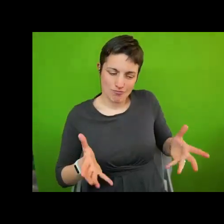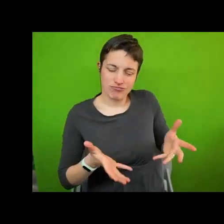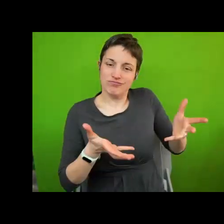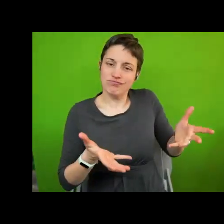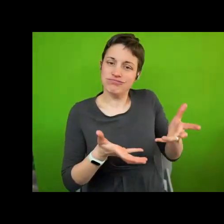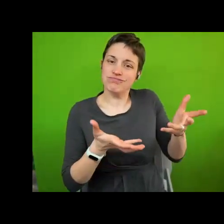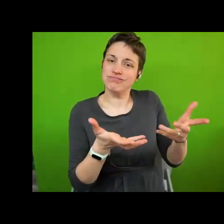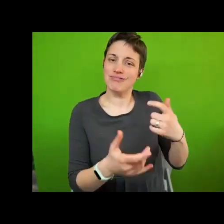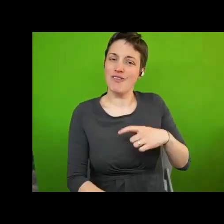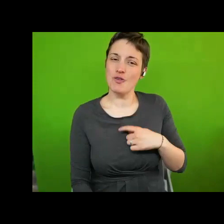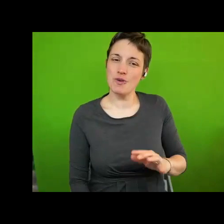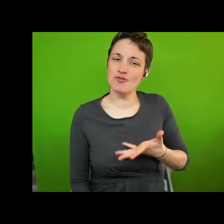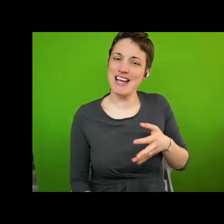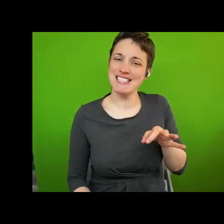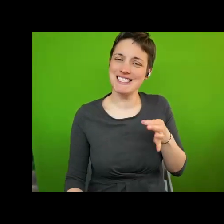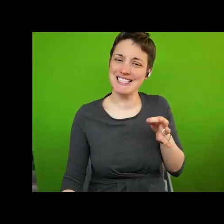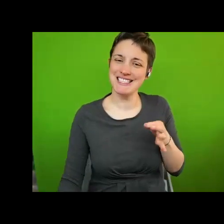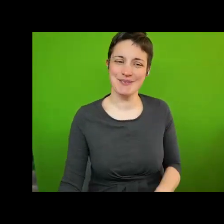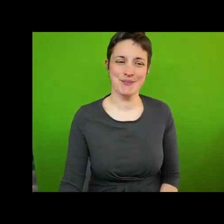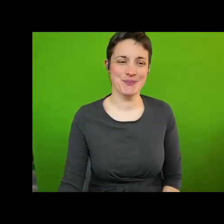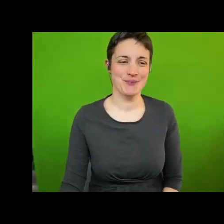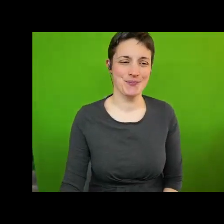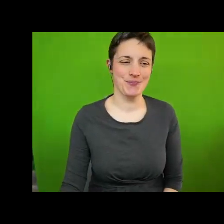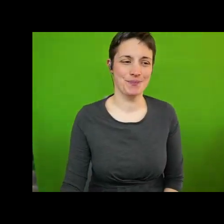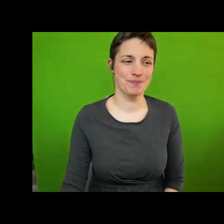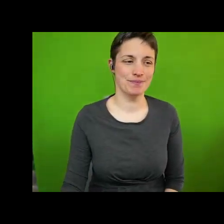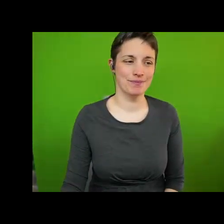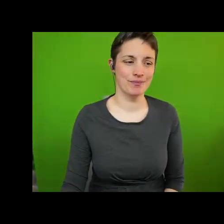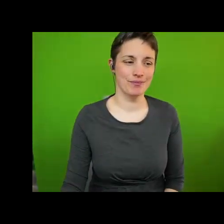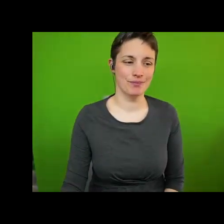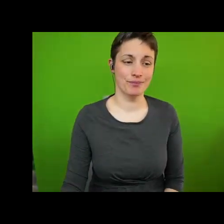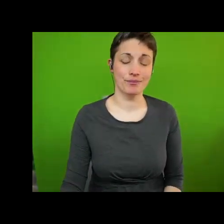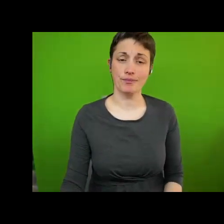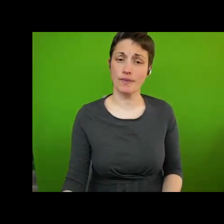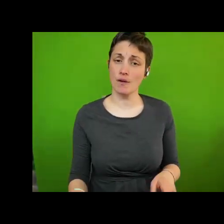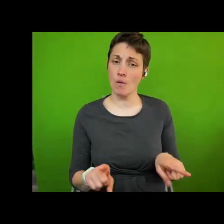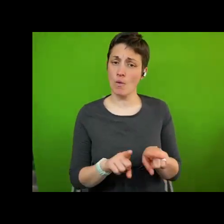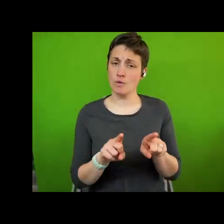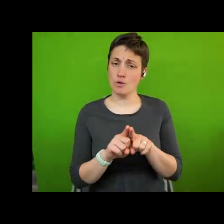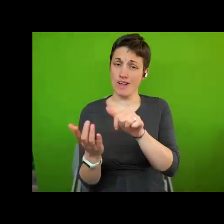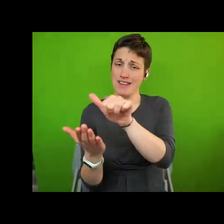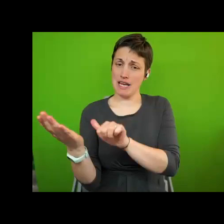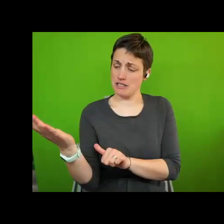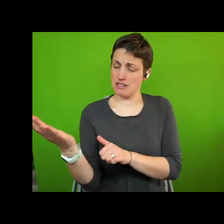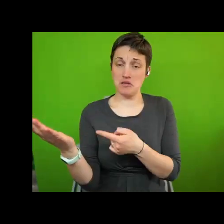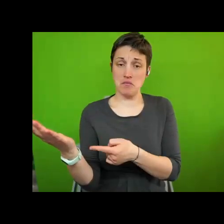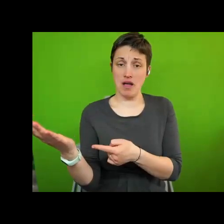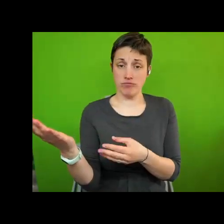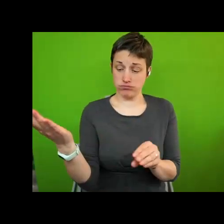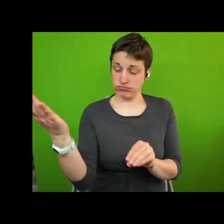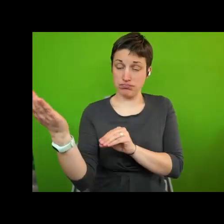human rights cities i also don't know what the latest addition to the list of human rights cities is